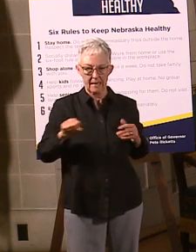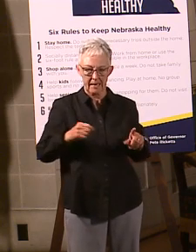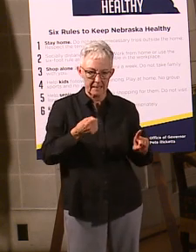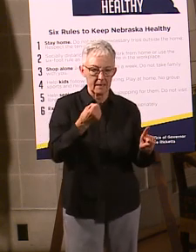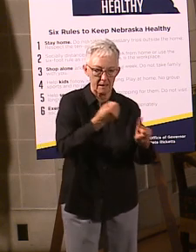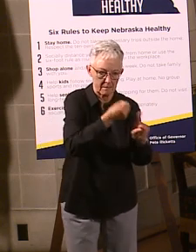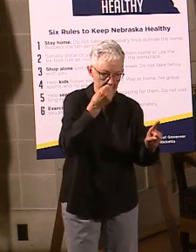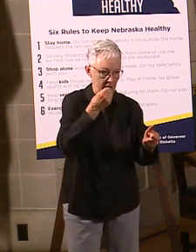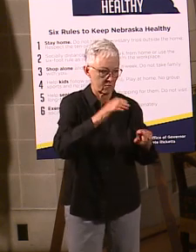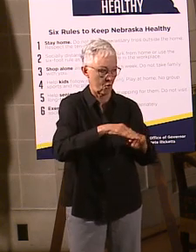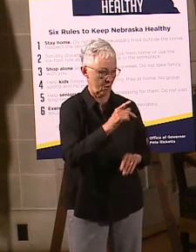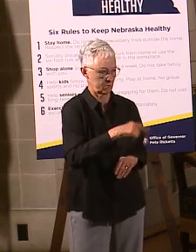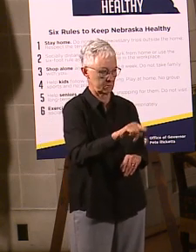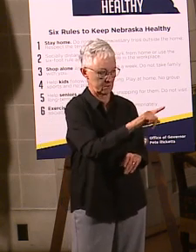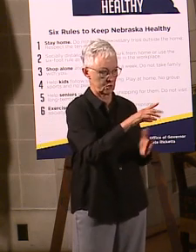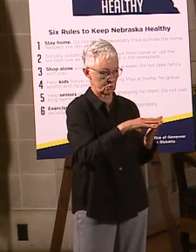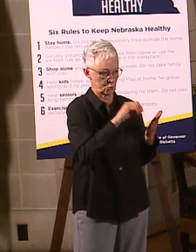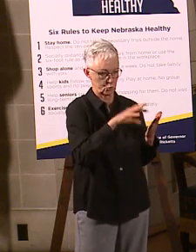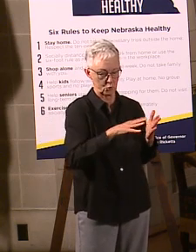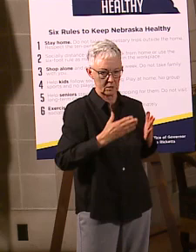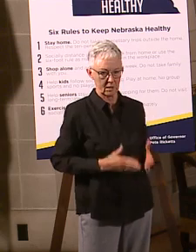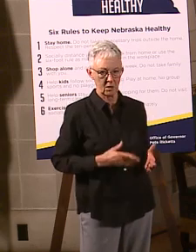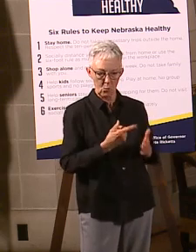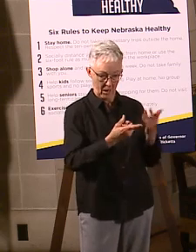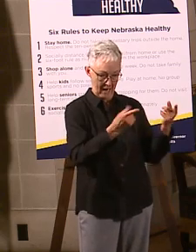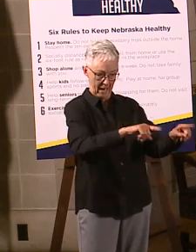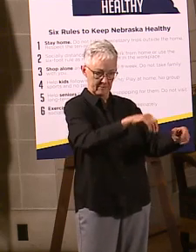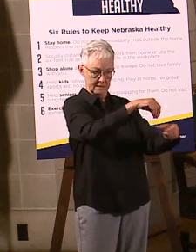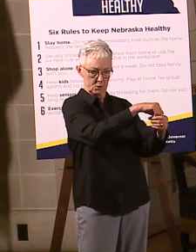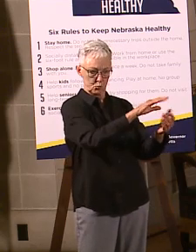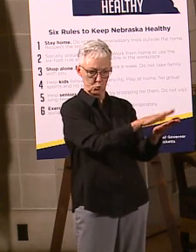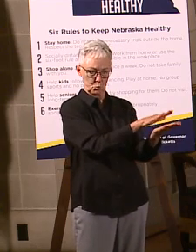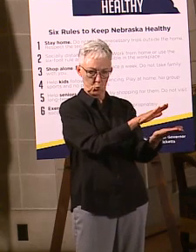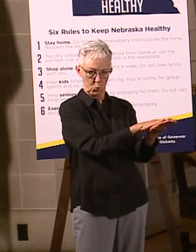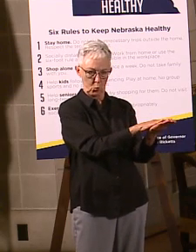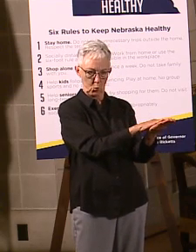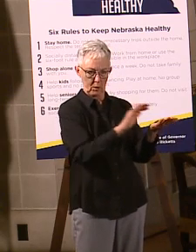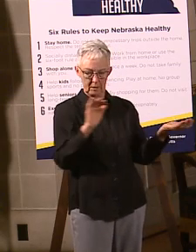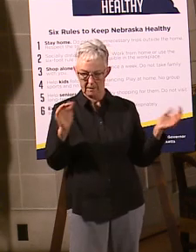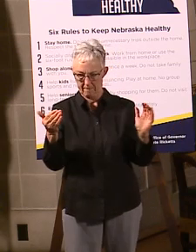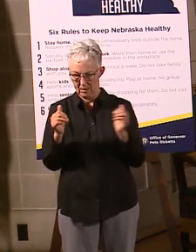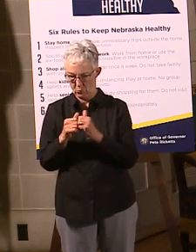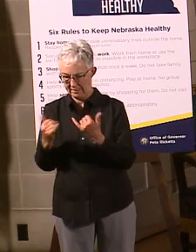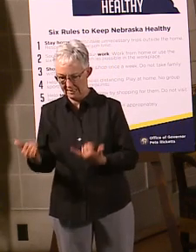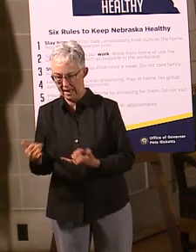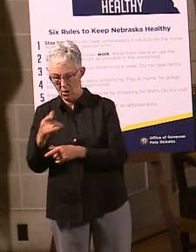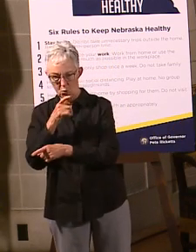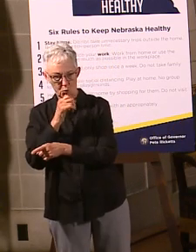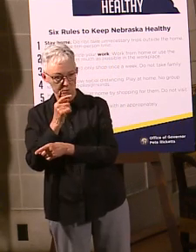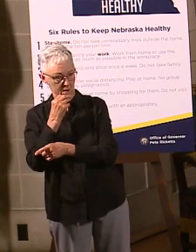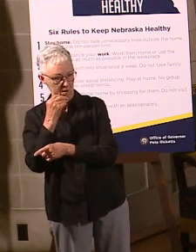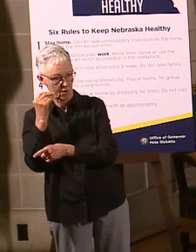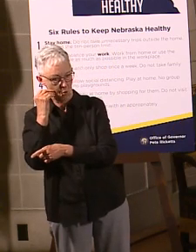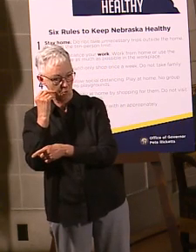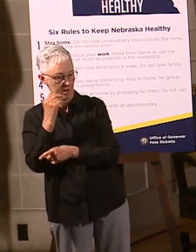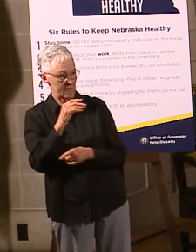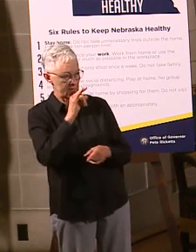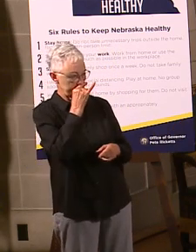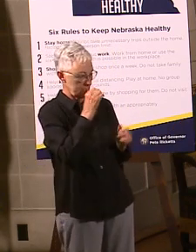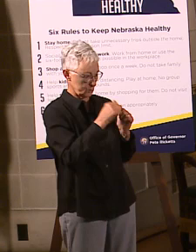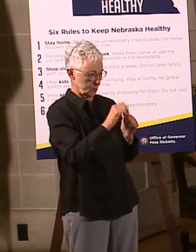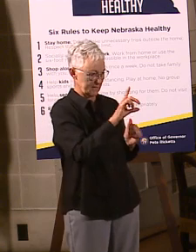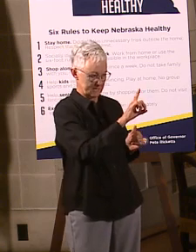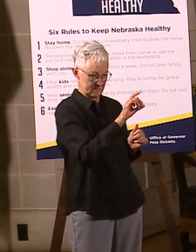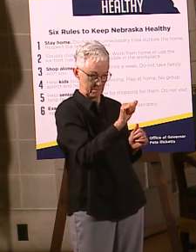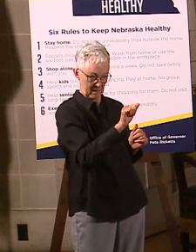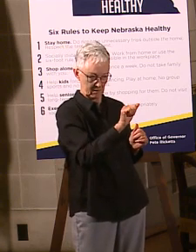impacts of what happens in a school setting. We really approach students with disabilities different when we're able to work with them in